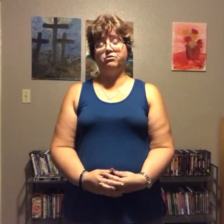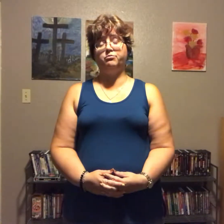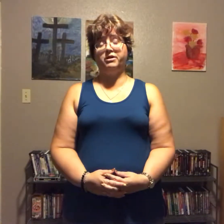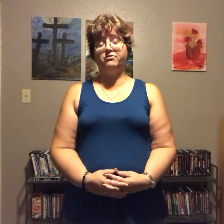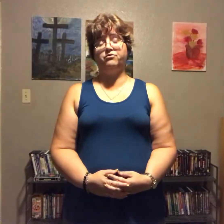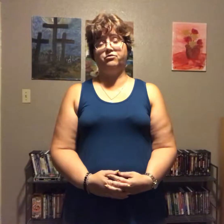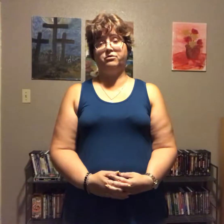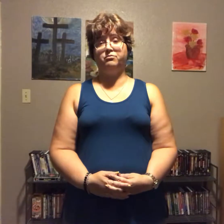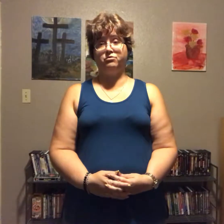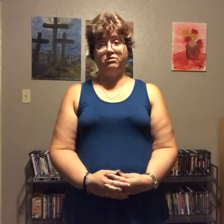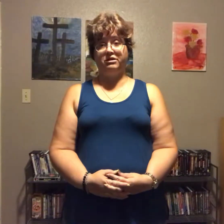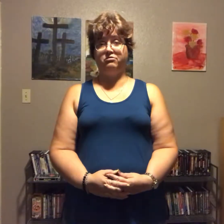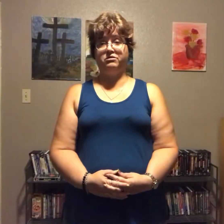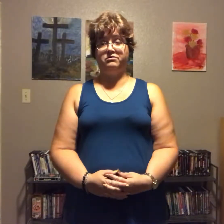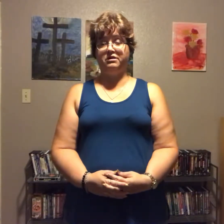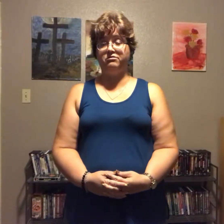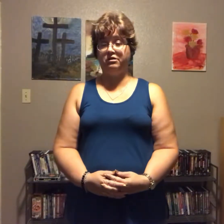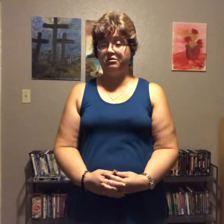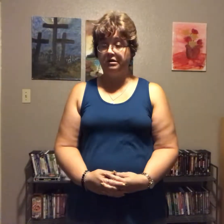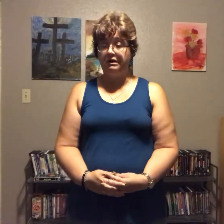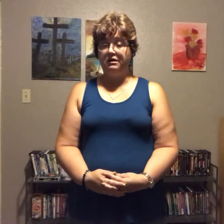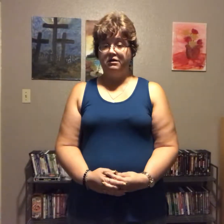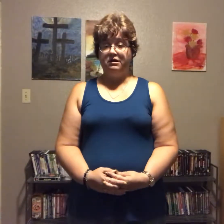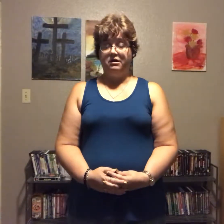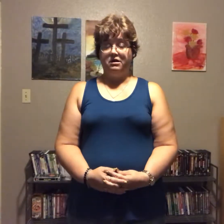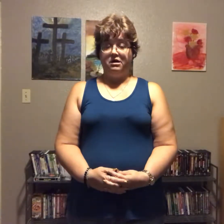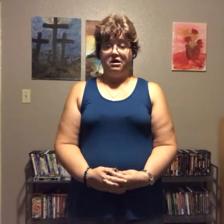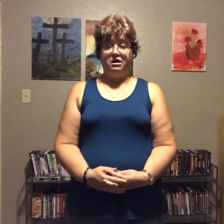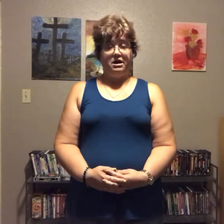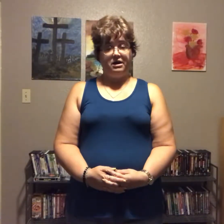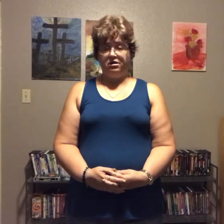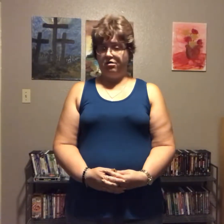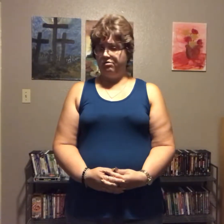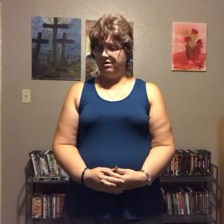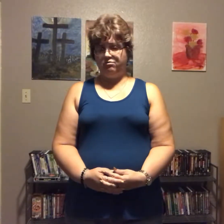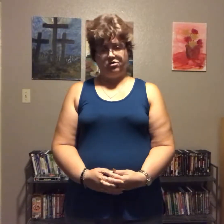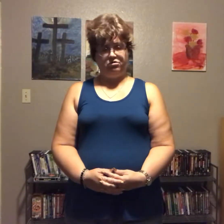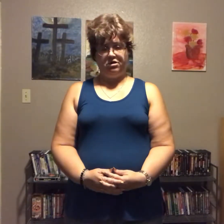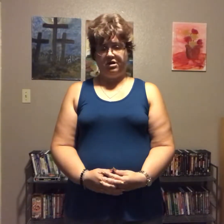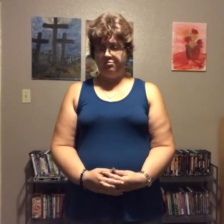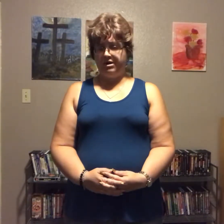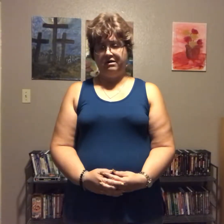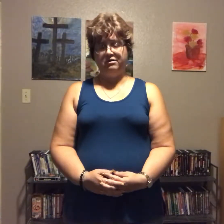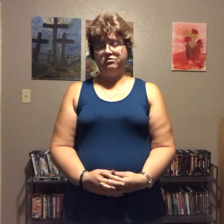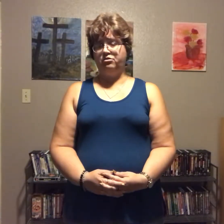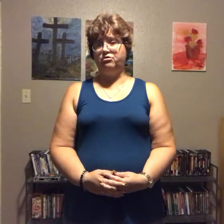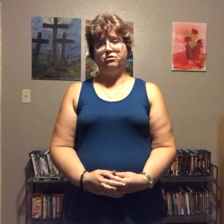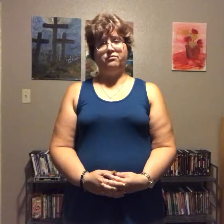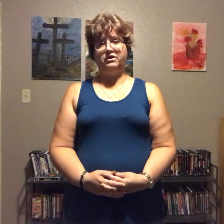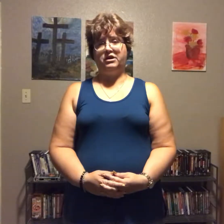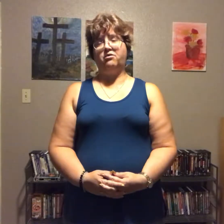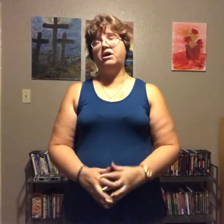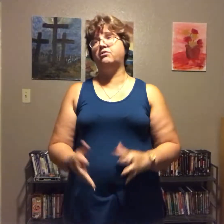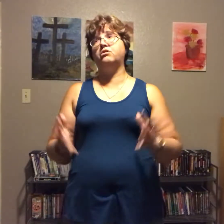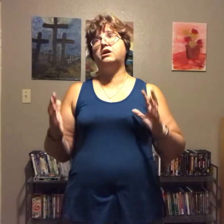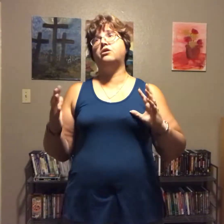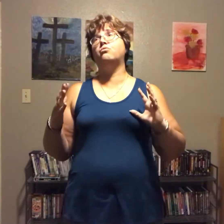expect for some to really criticize you and I know that when anybody does YouTube video I don't care